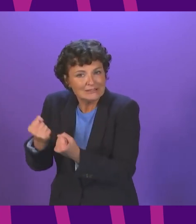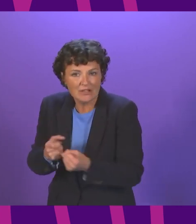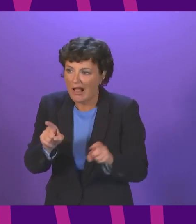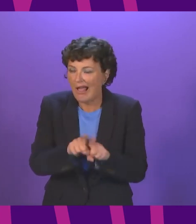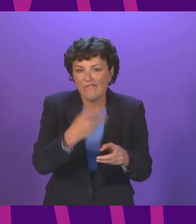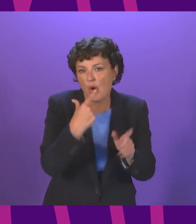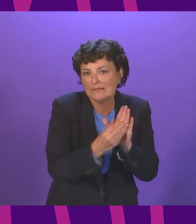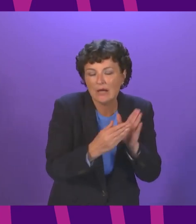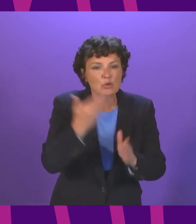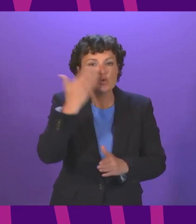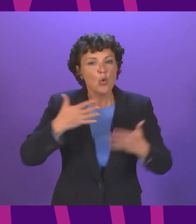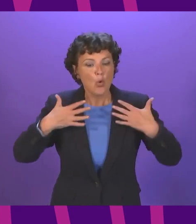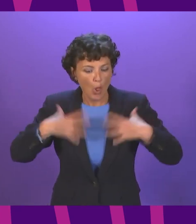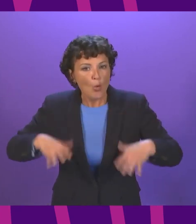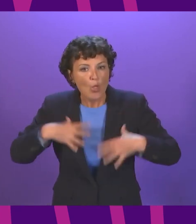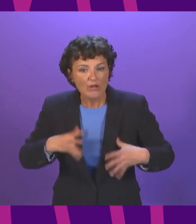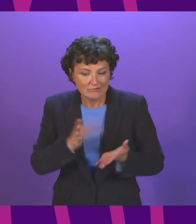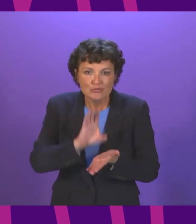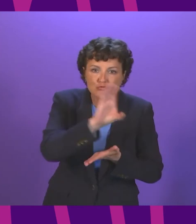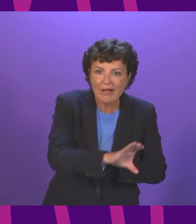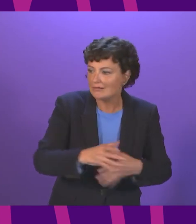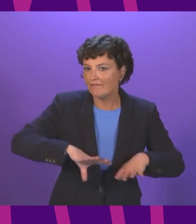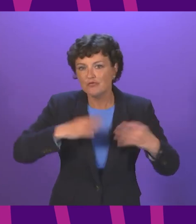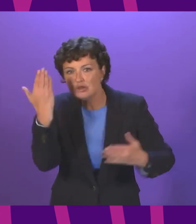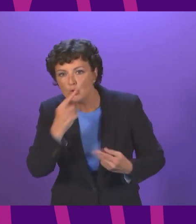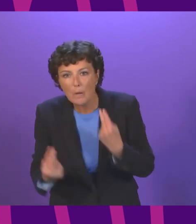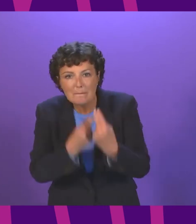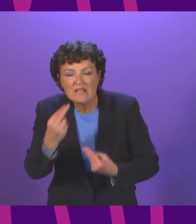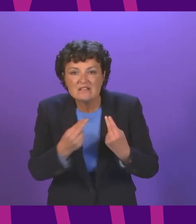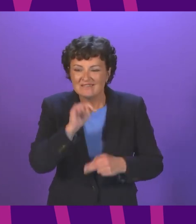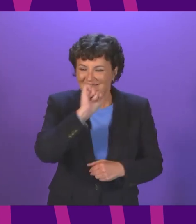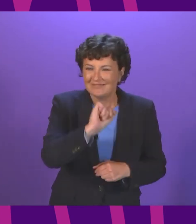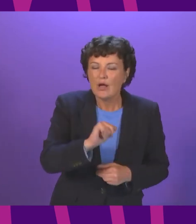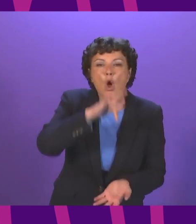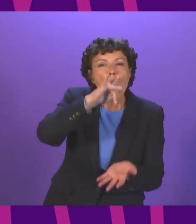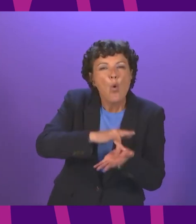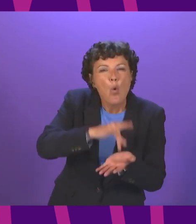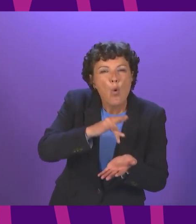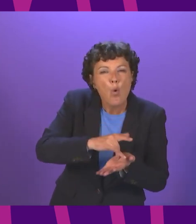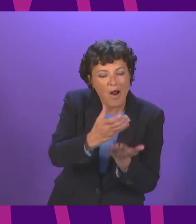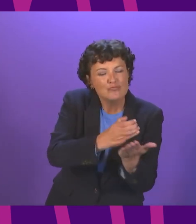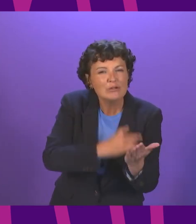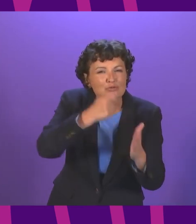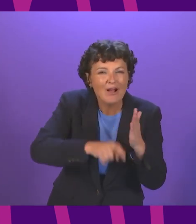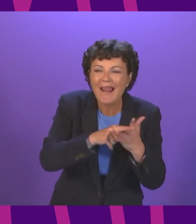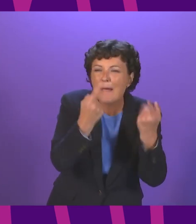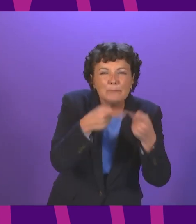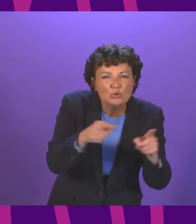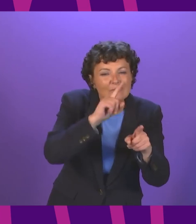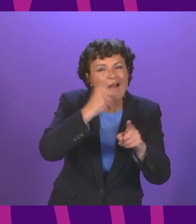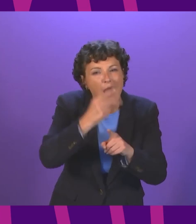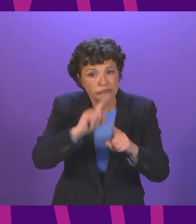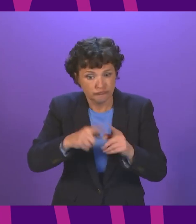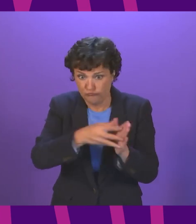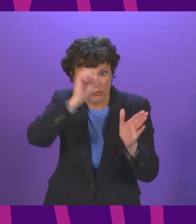school clothing grants around free school meals around the abolition of core curriculum charges to name but three where we are